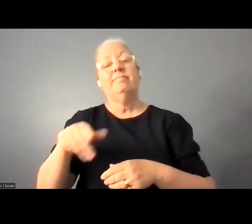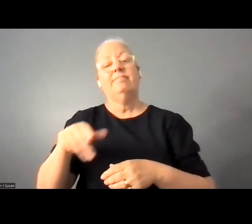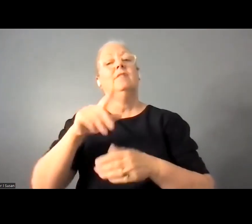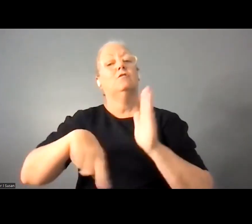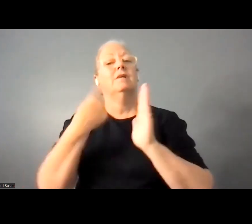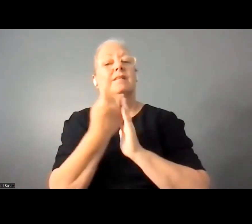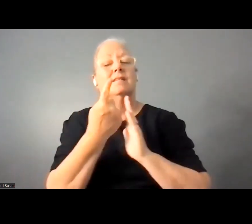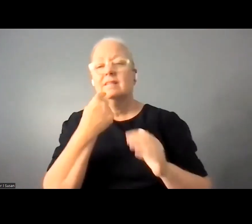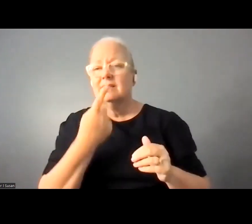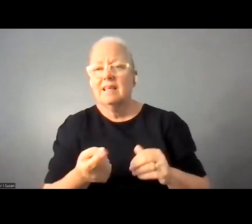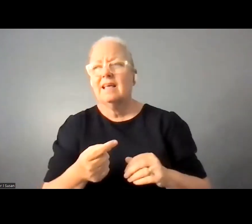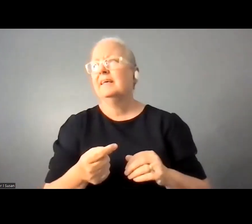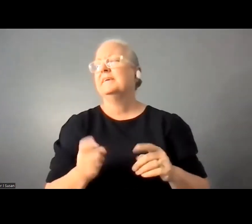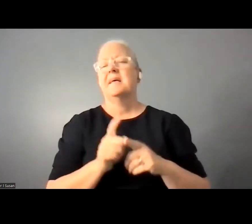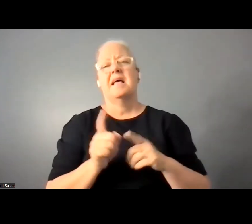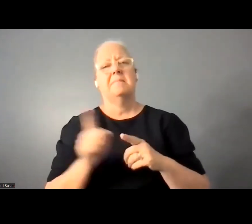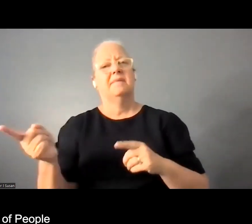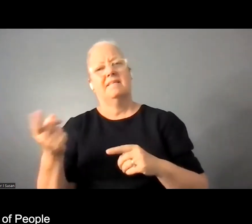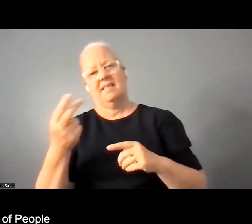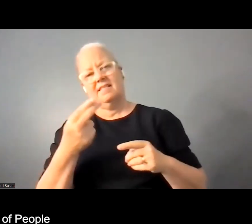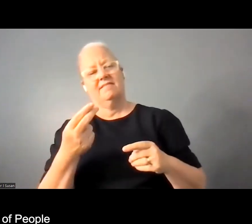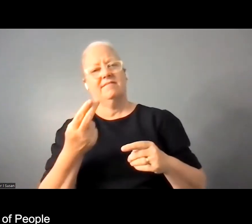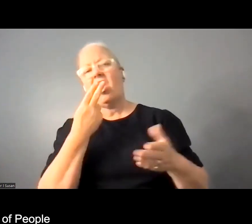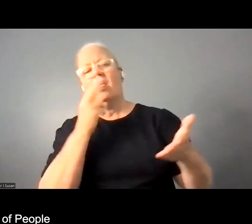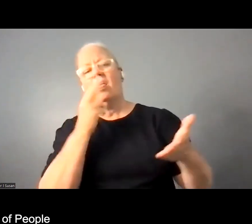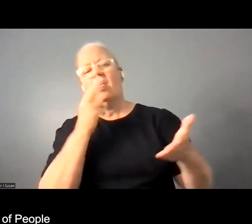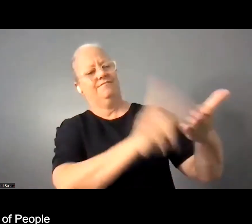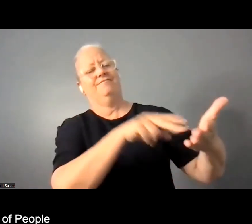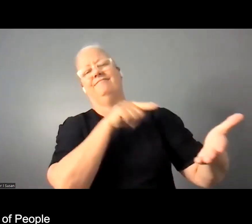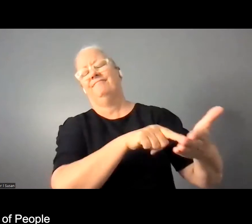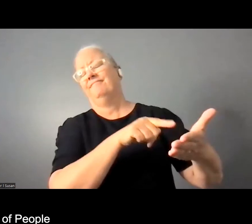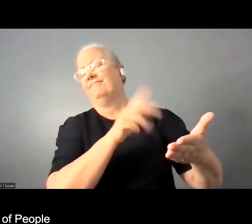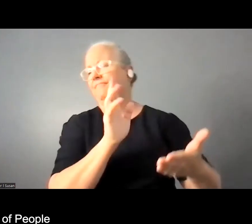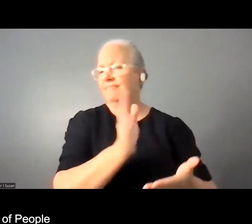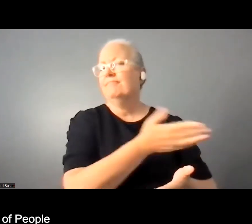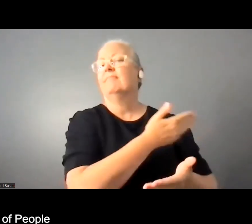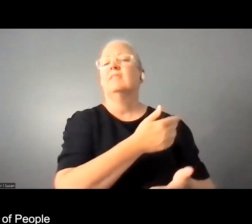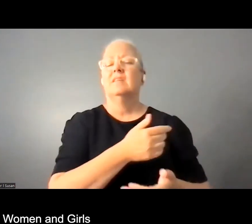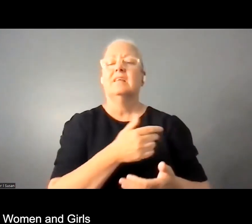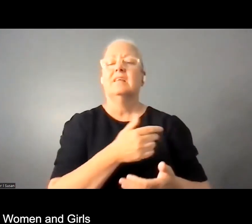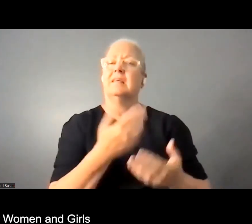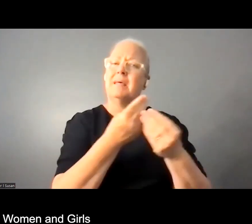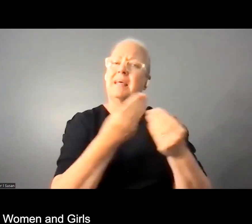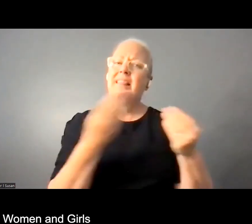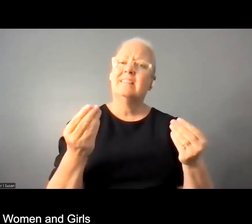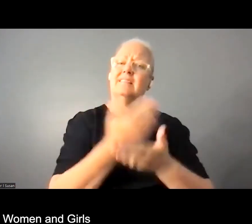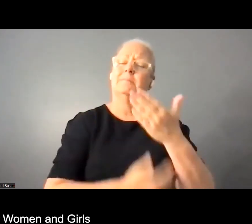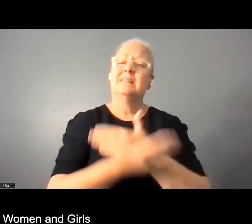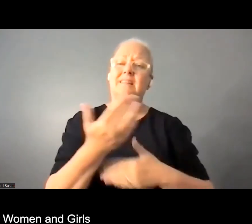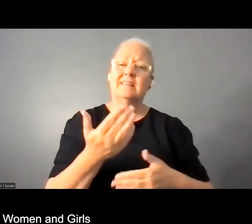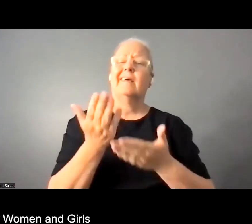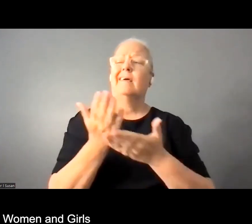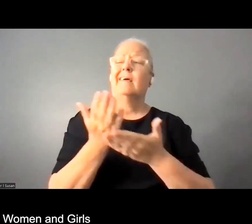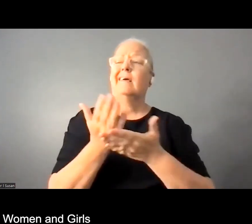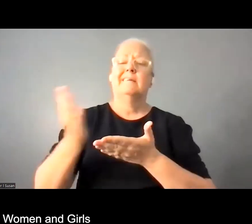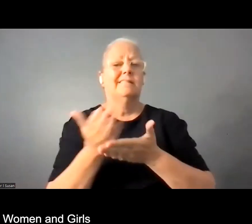stigma devaluation often leads to the exclusion of people with disabilities from education especially